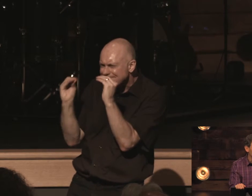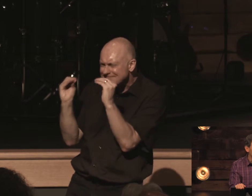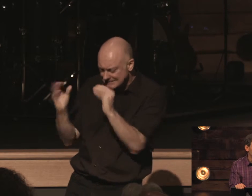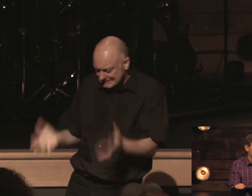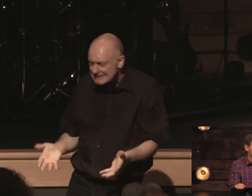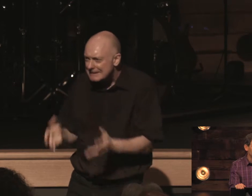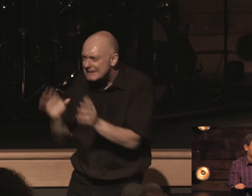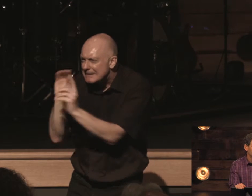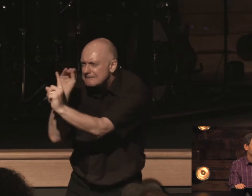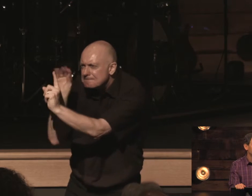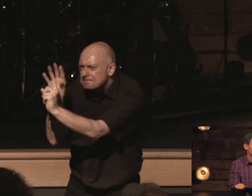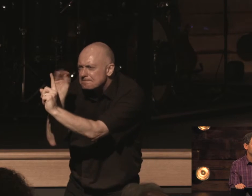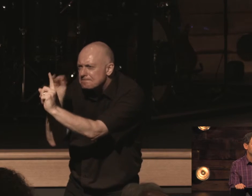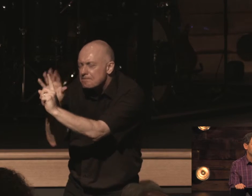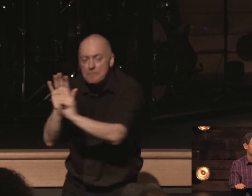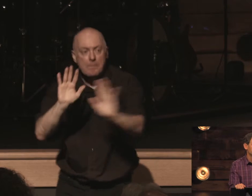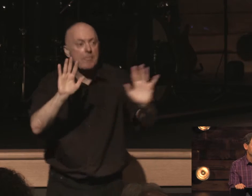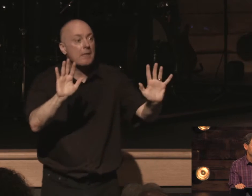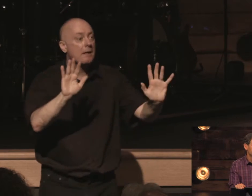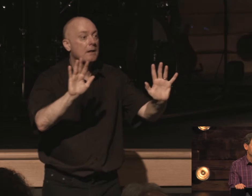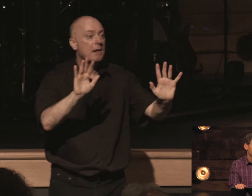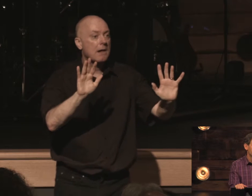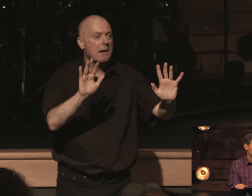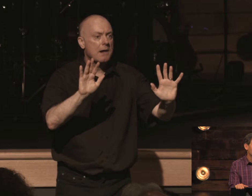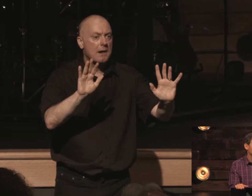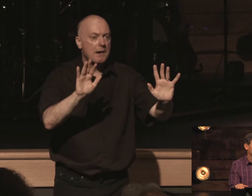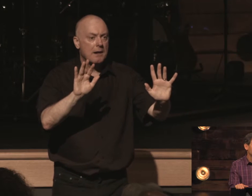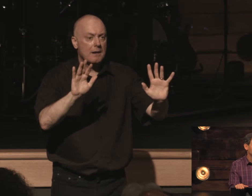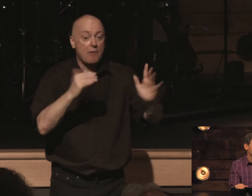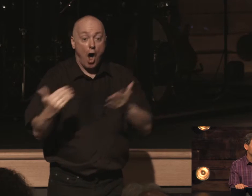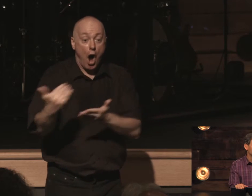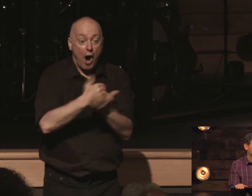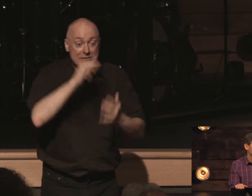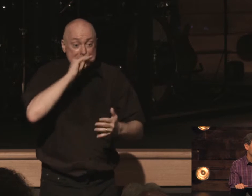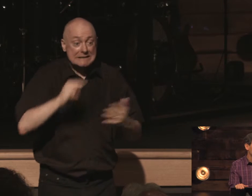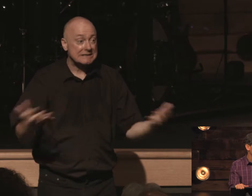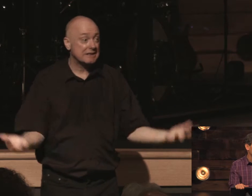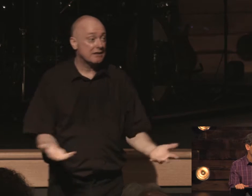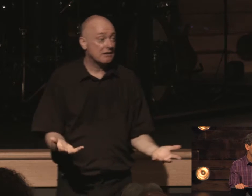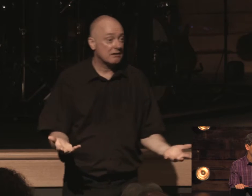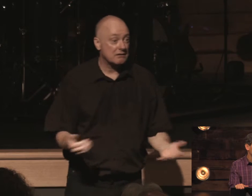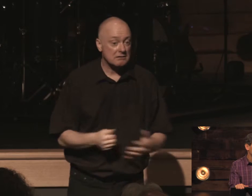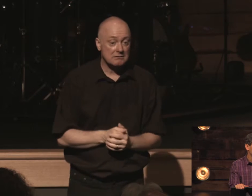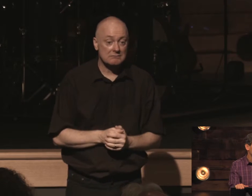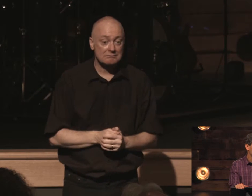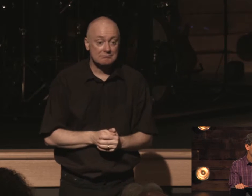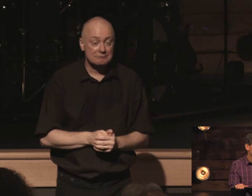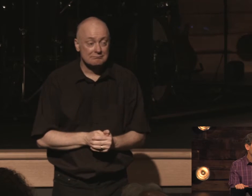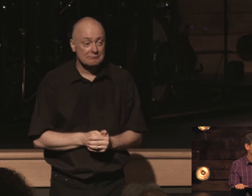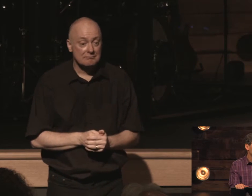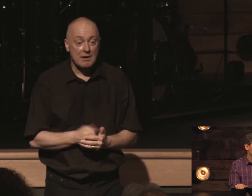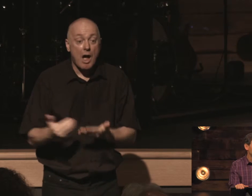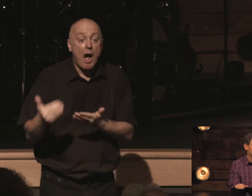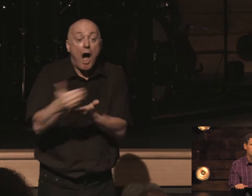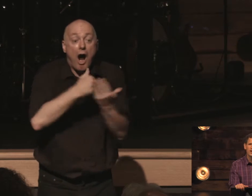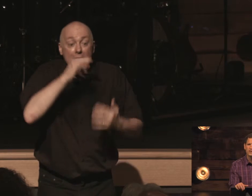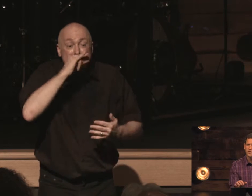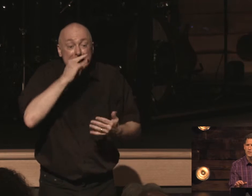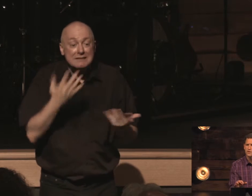let me just say this man harvest kids in this church is not a waste of time harvest kids there are young timothys